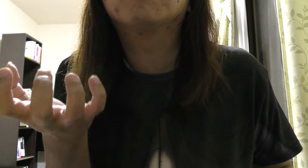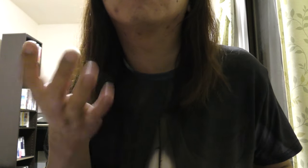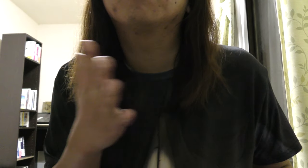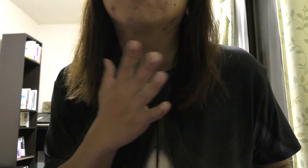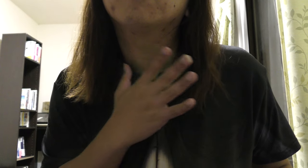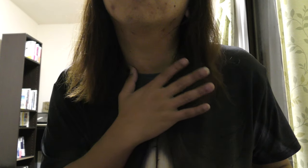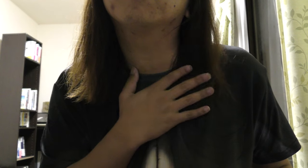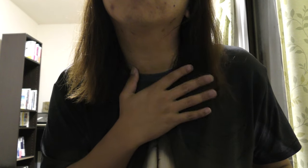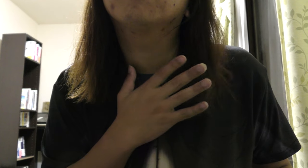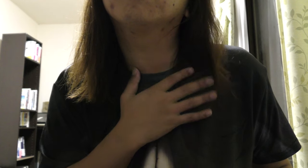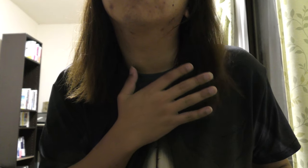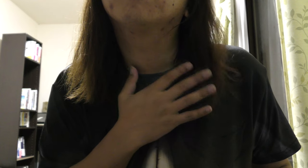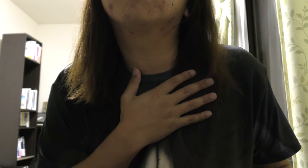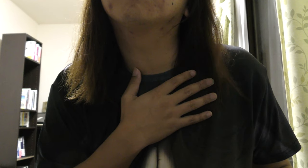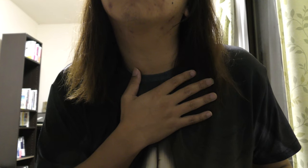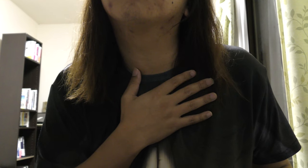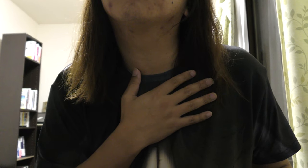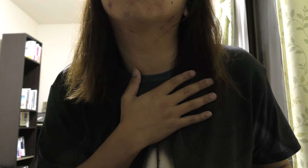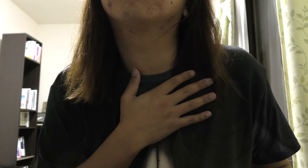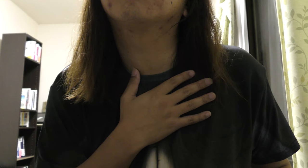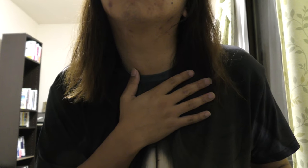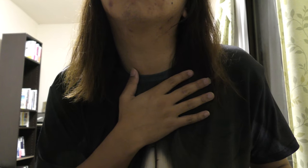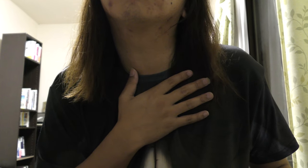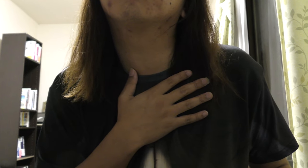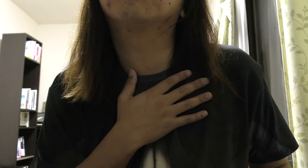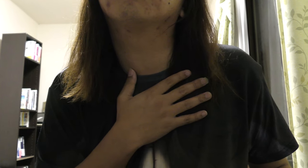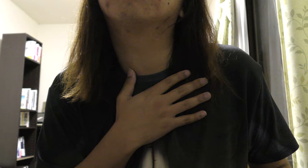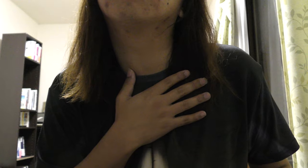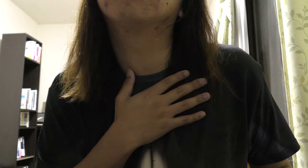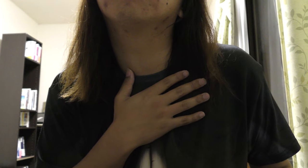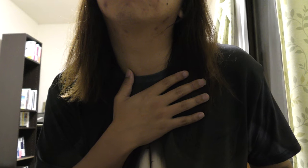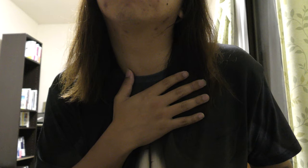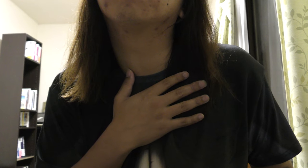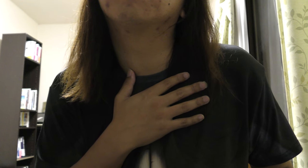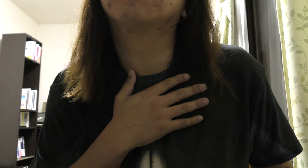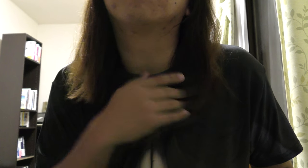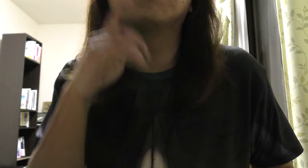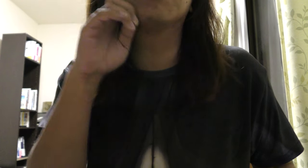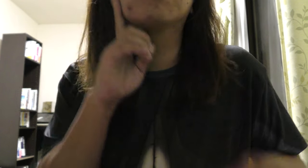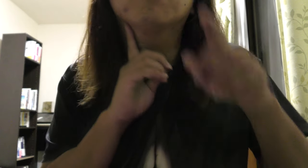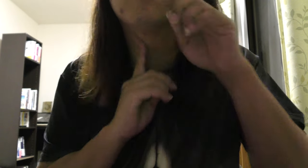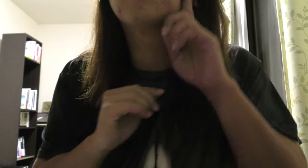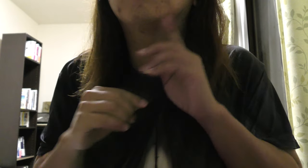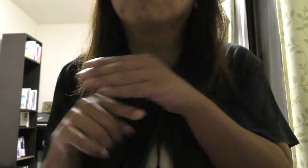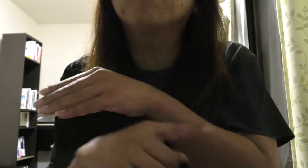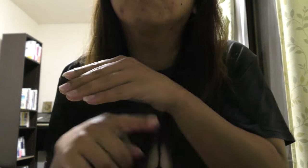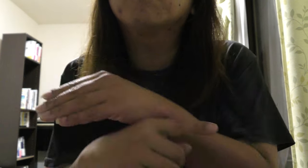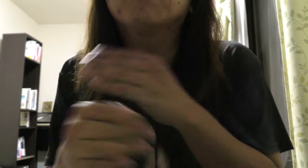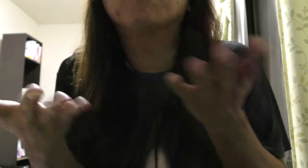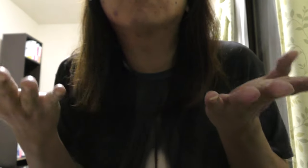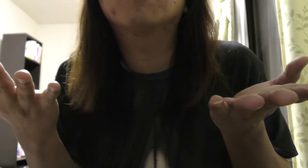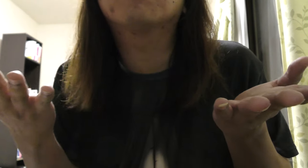deal with the pain No reason to try